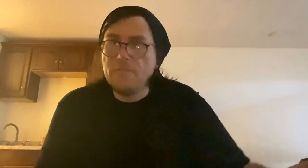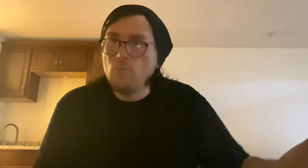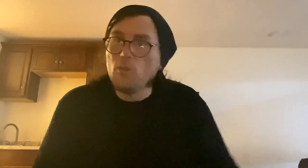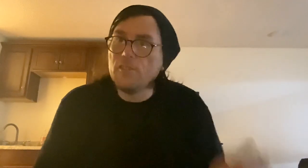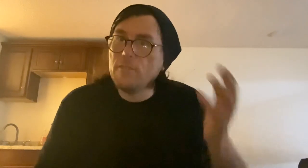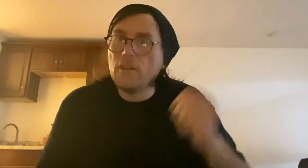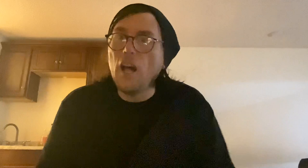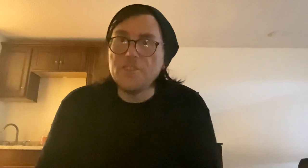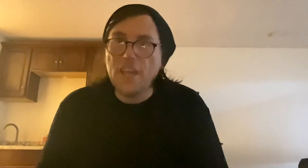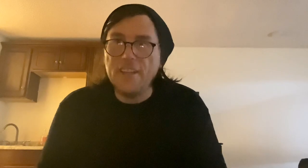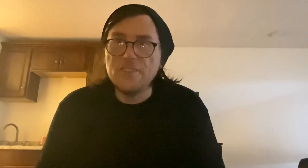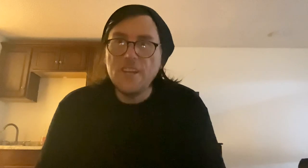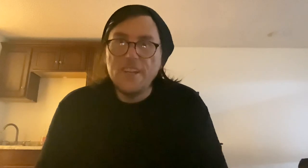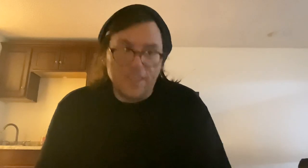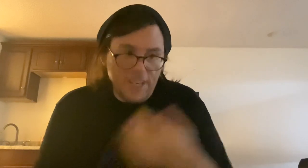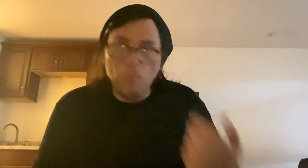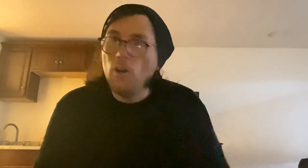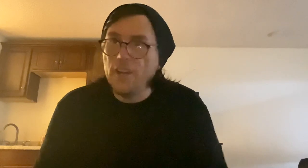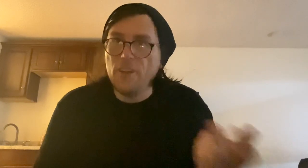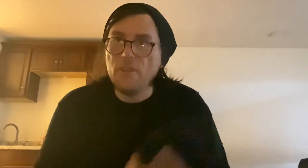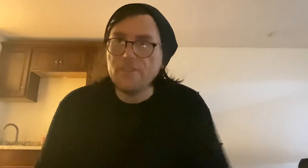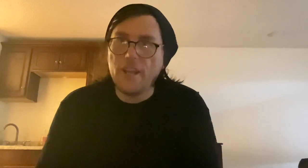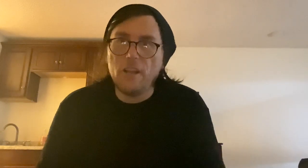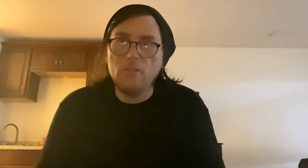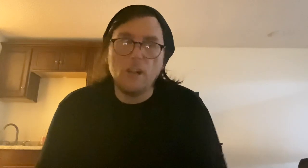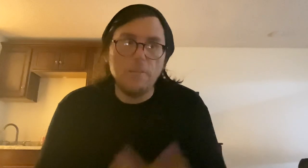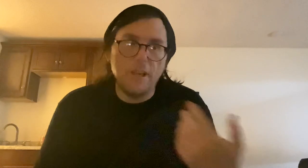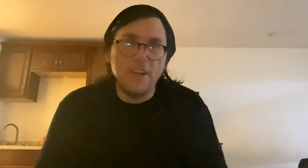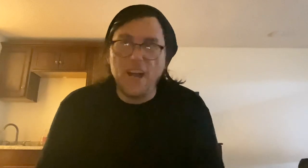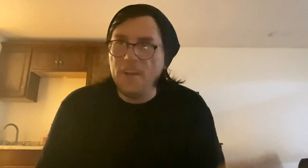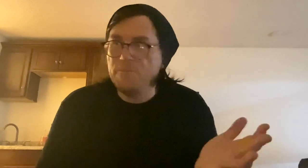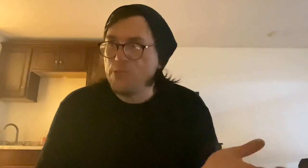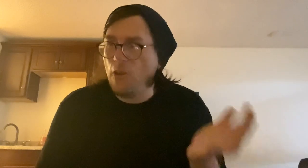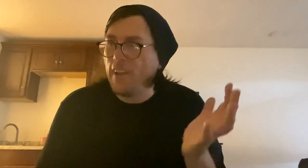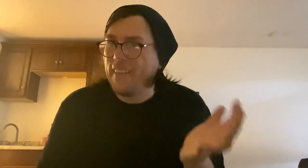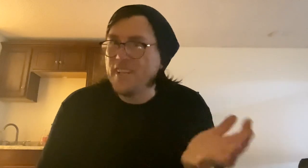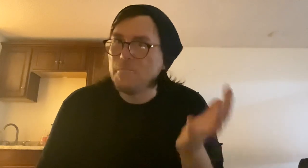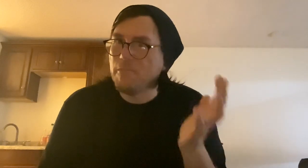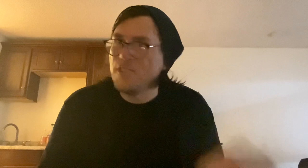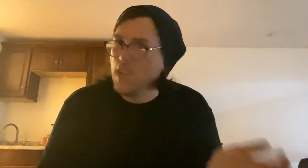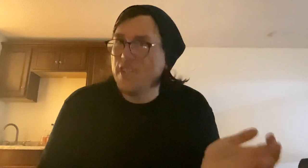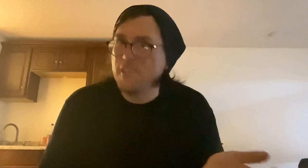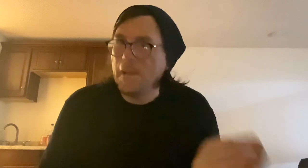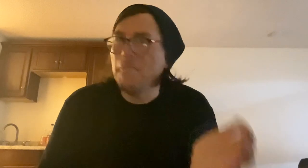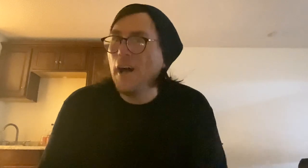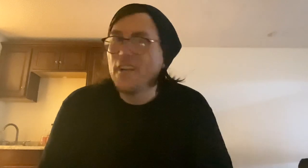for work content that they didn't want to do. It's like, oh, God, but I'm drawing this just to make a buck.